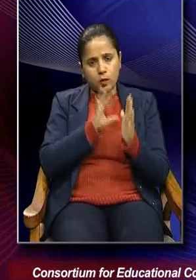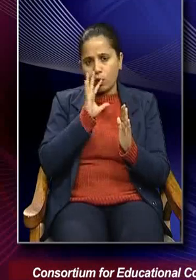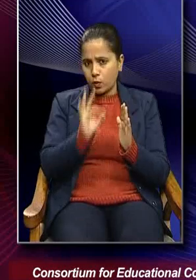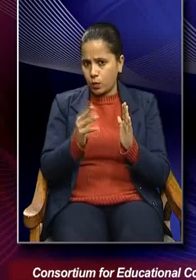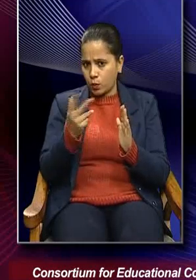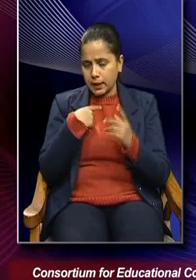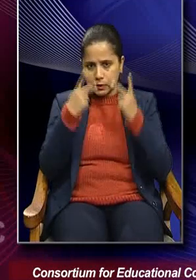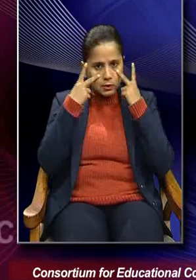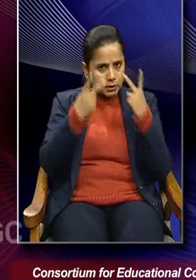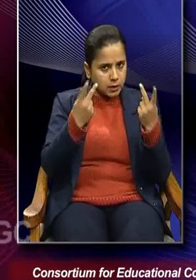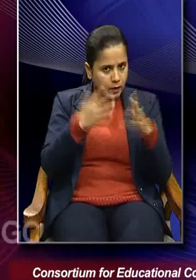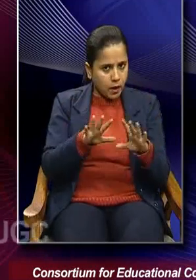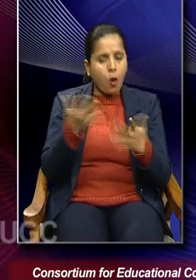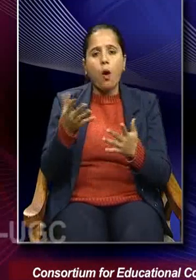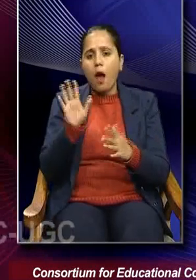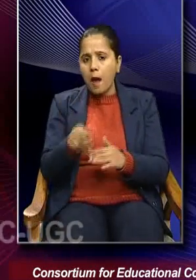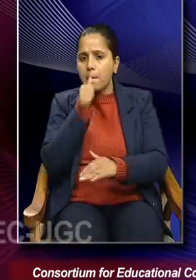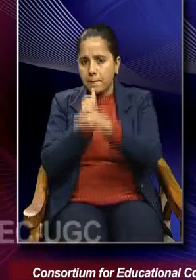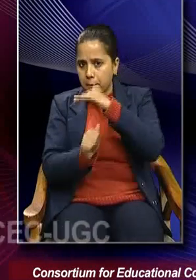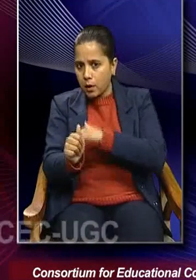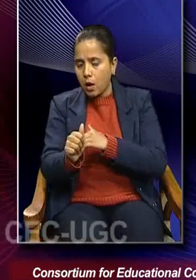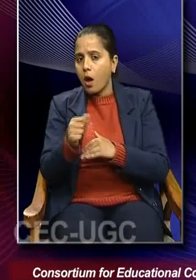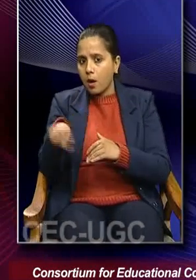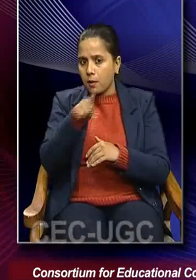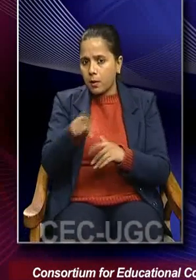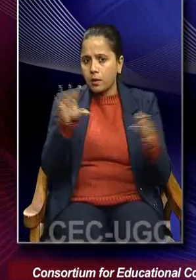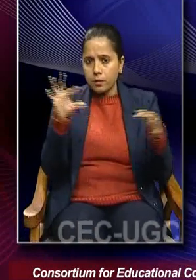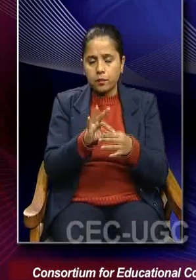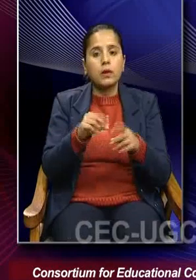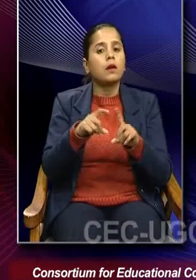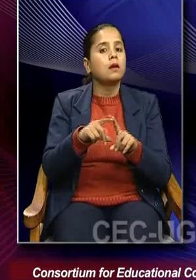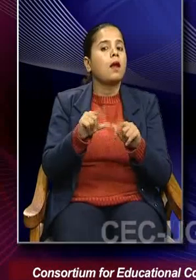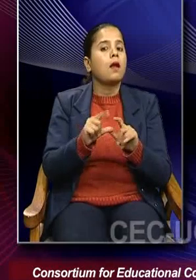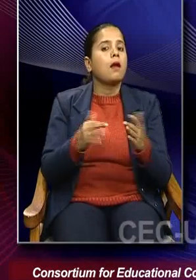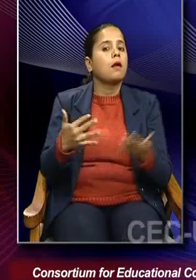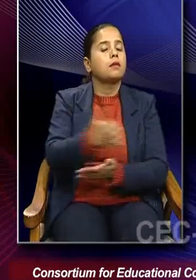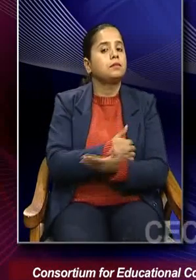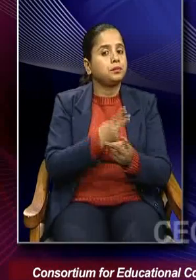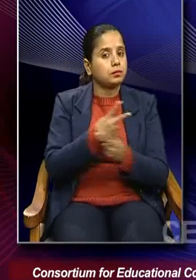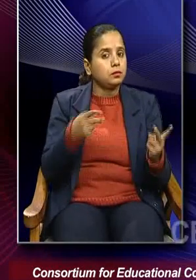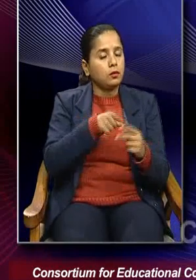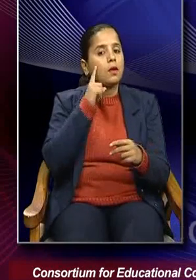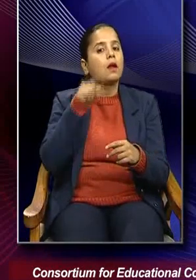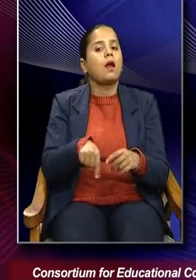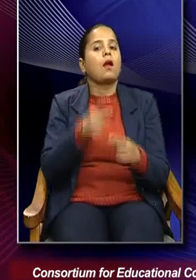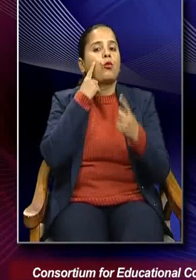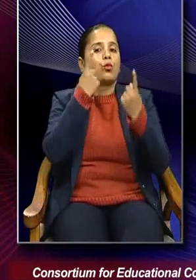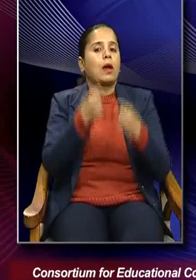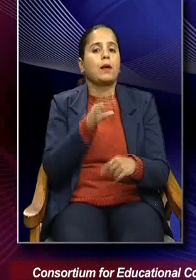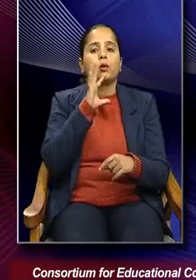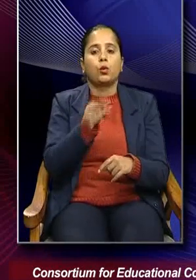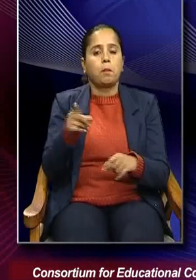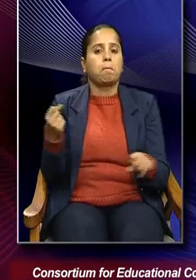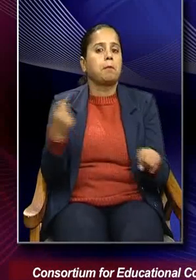seen or hidden and connect it to the data that will verify the reality.